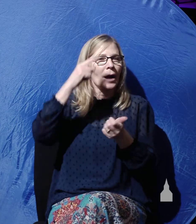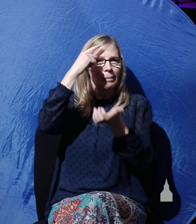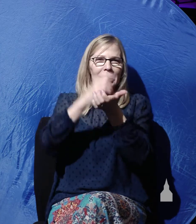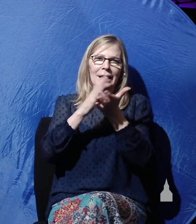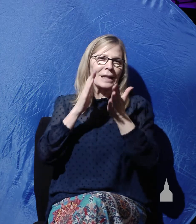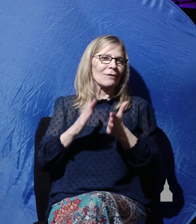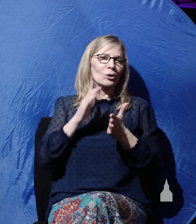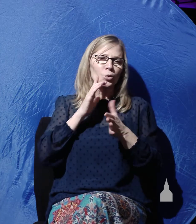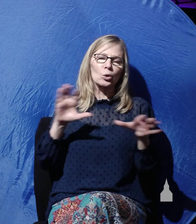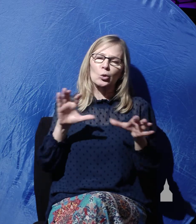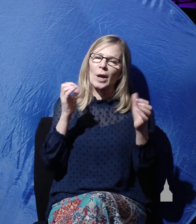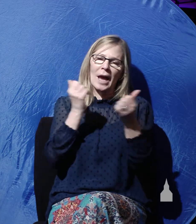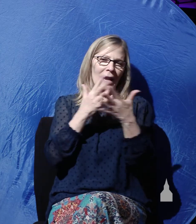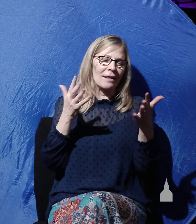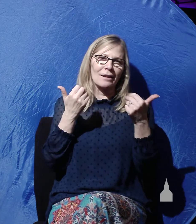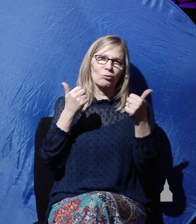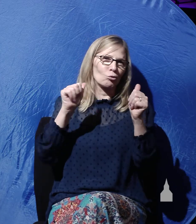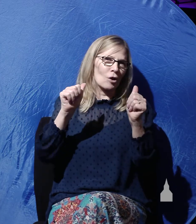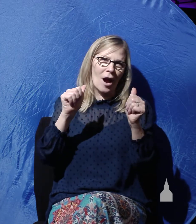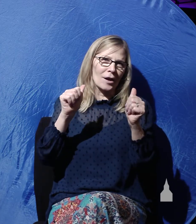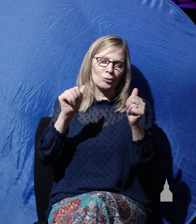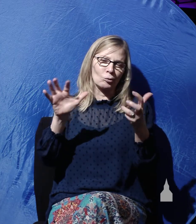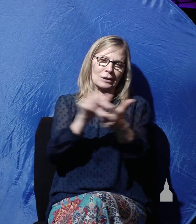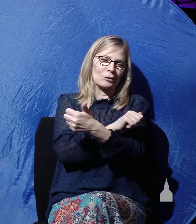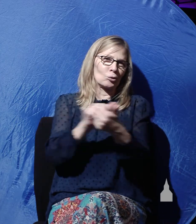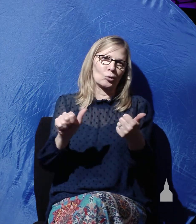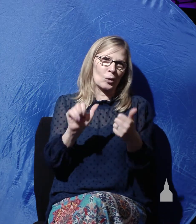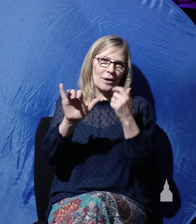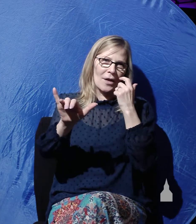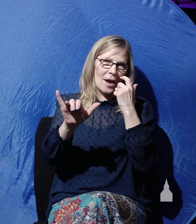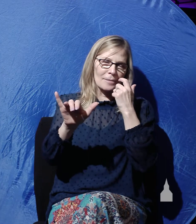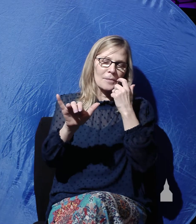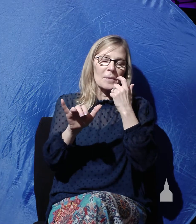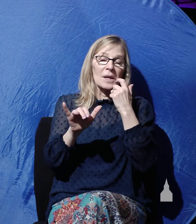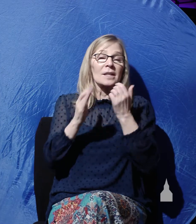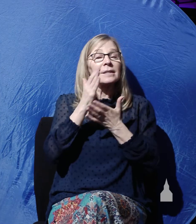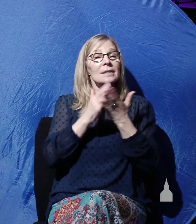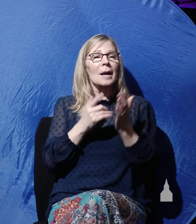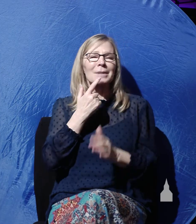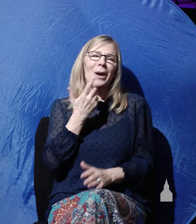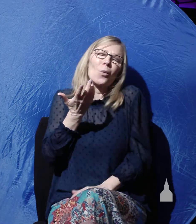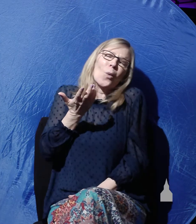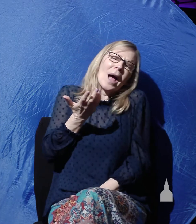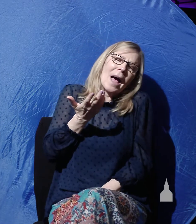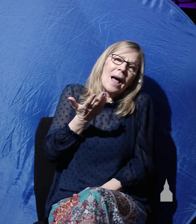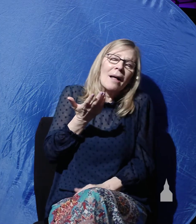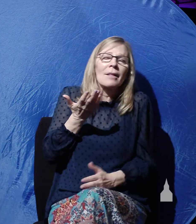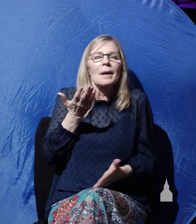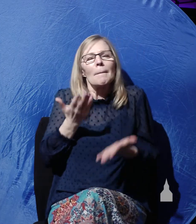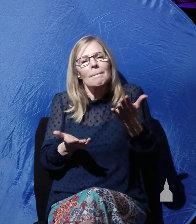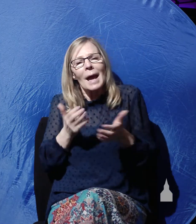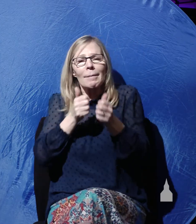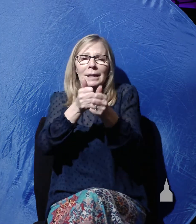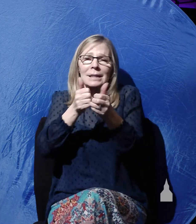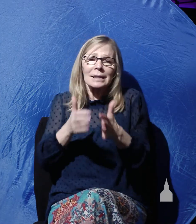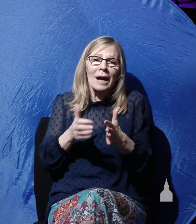length to try to do stuff like this. There have been those who have speculated that Christ's disciples suffered from, they say,